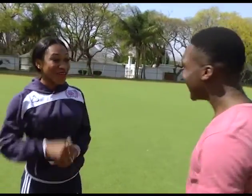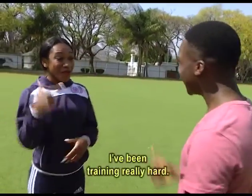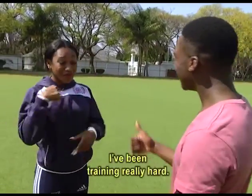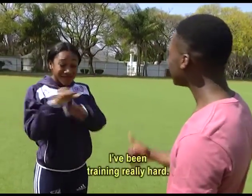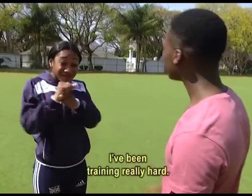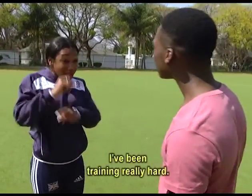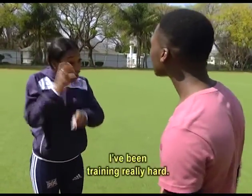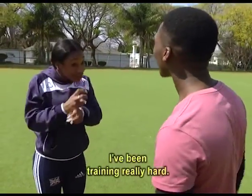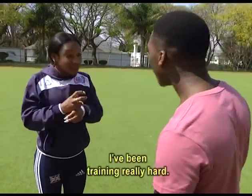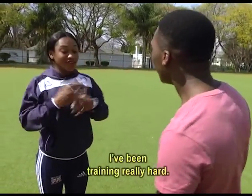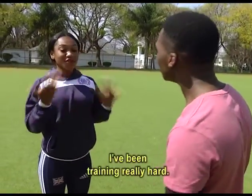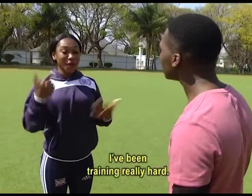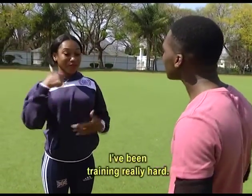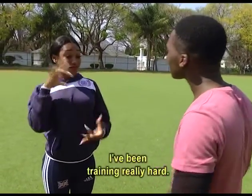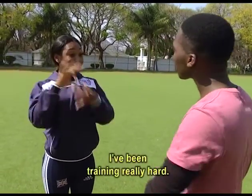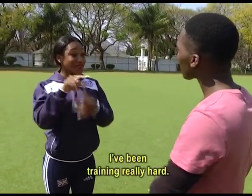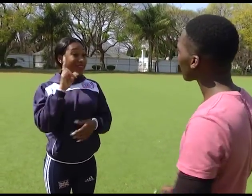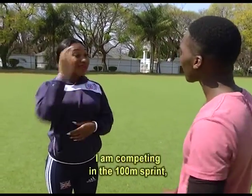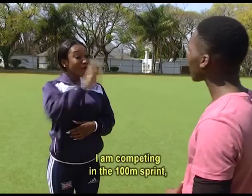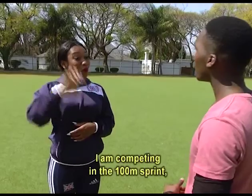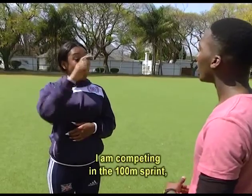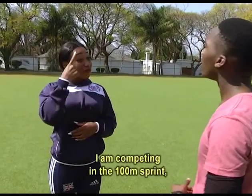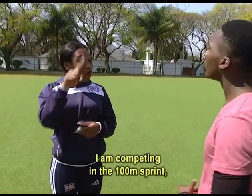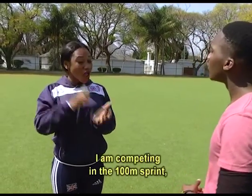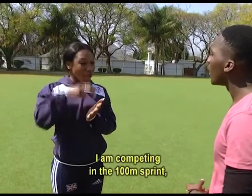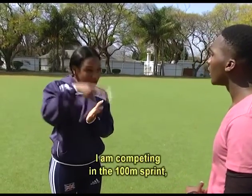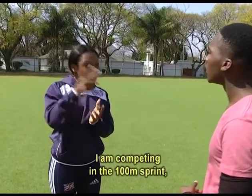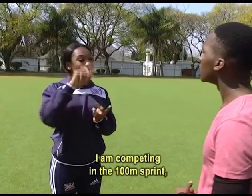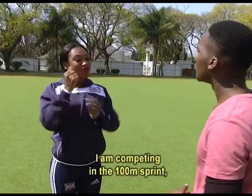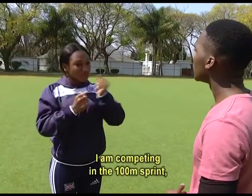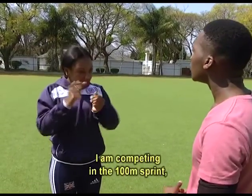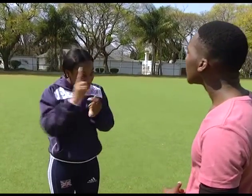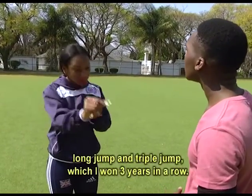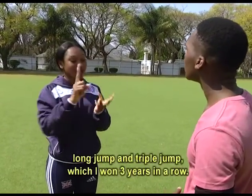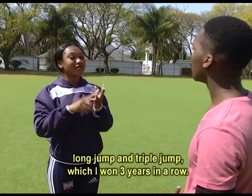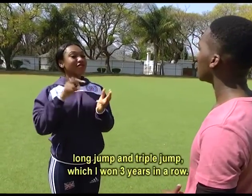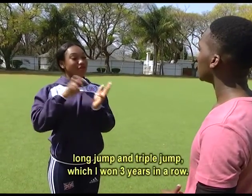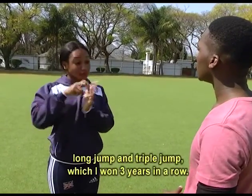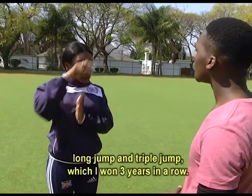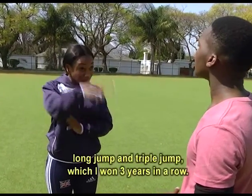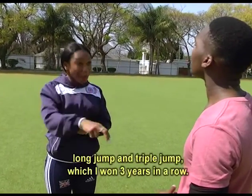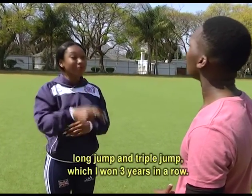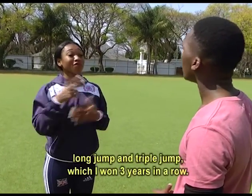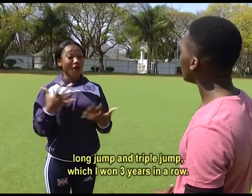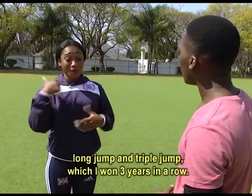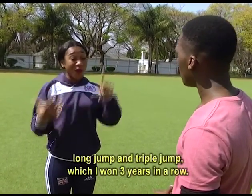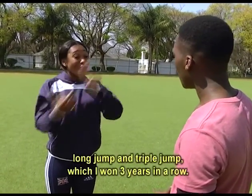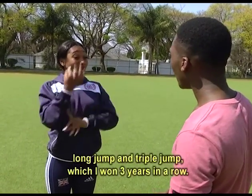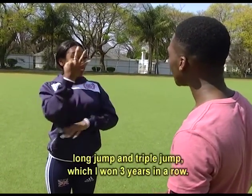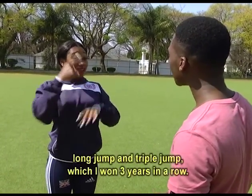I've been training really hard. I'm competing in the 100m sprint long jump and triple jump which I won three years